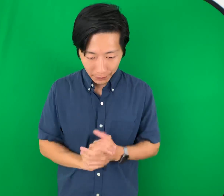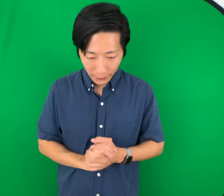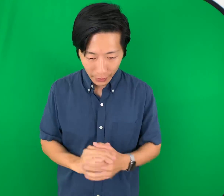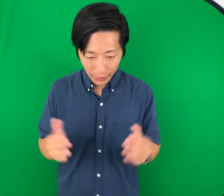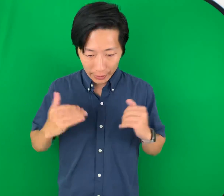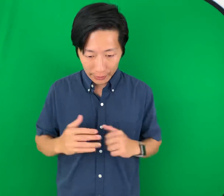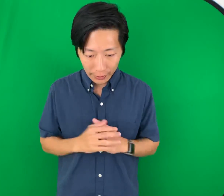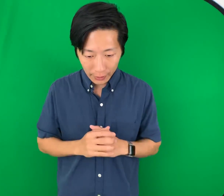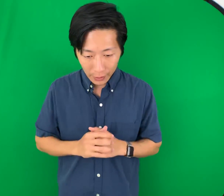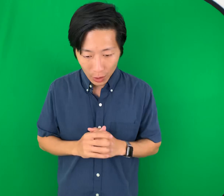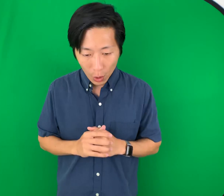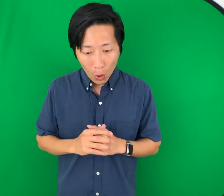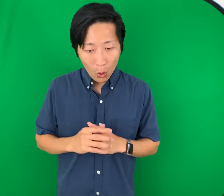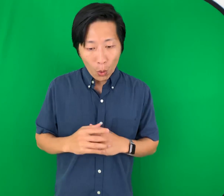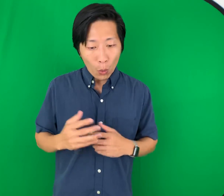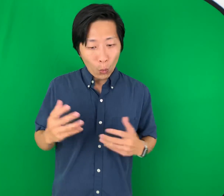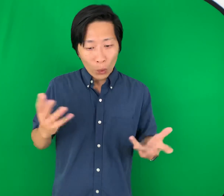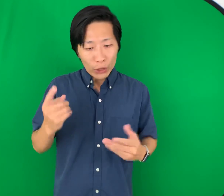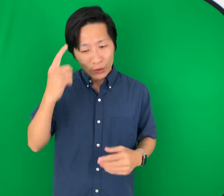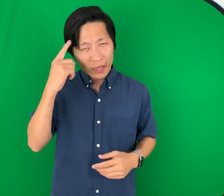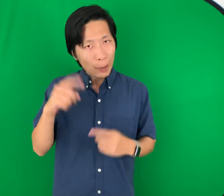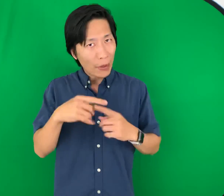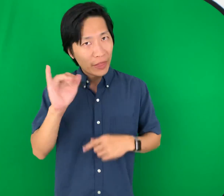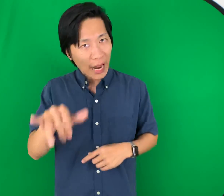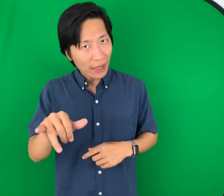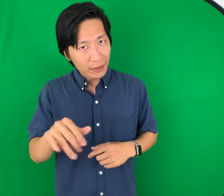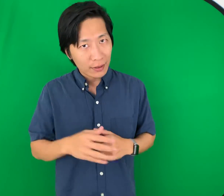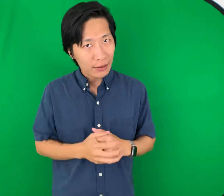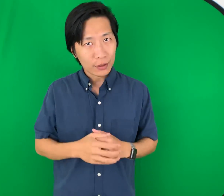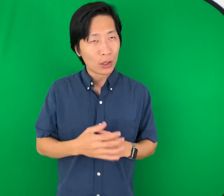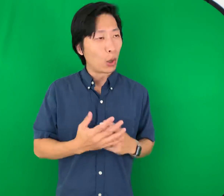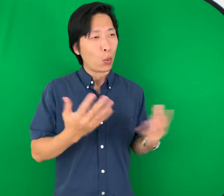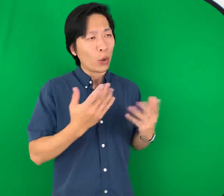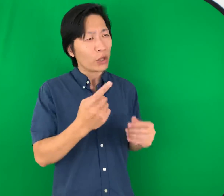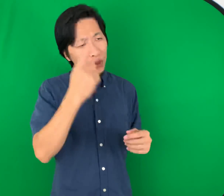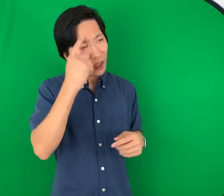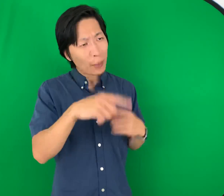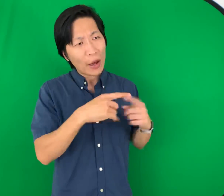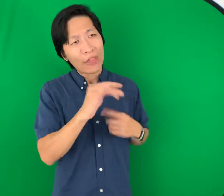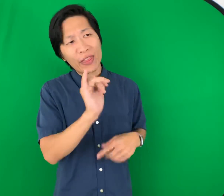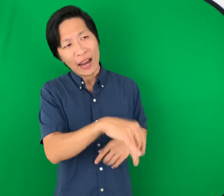Next. What do you think about that? So what do you think about that?